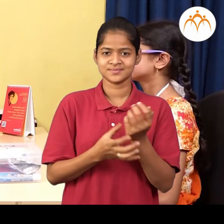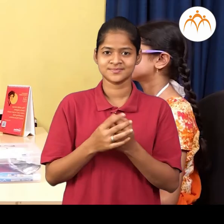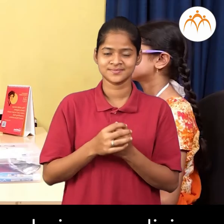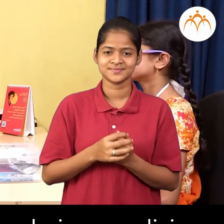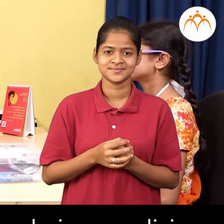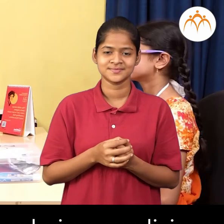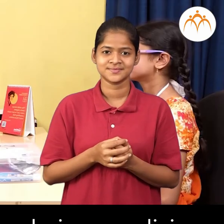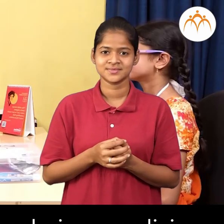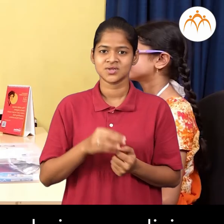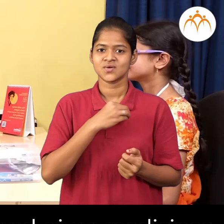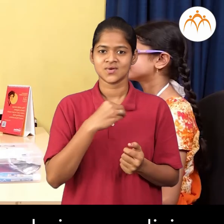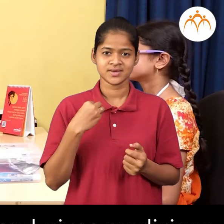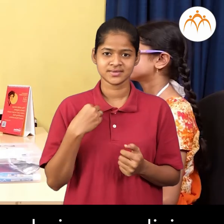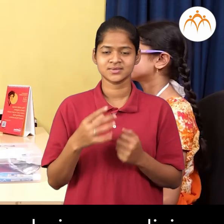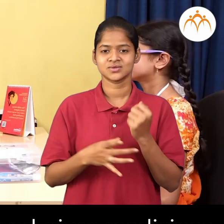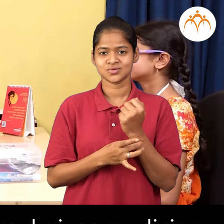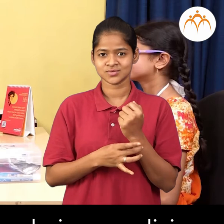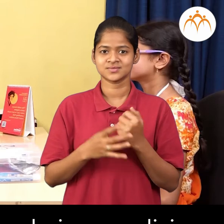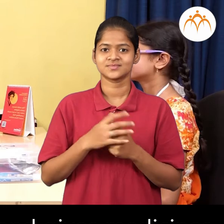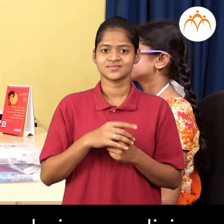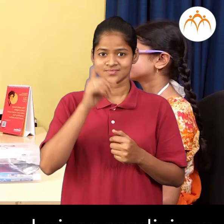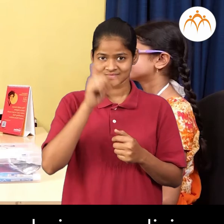checks patients and gives medicines.